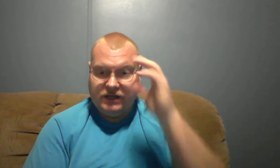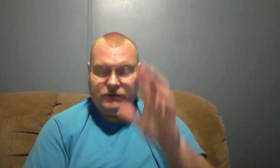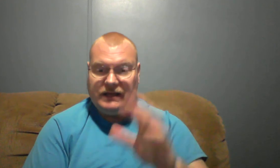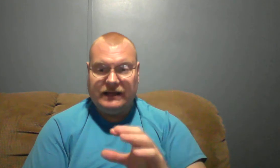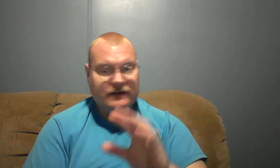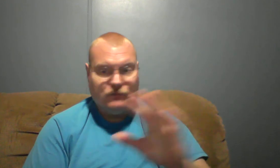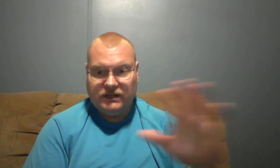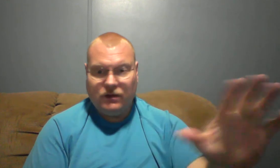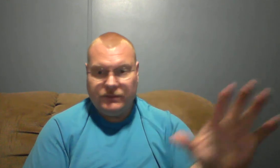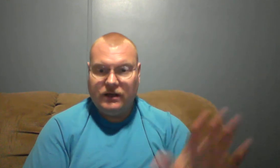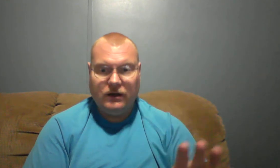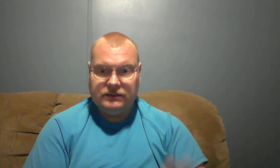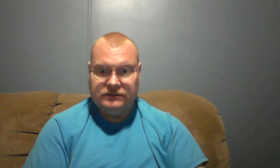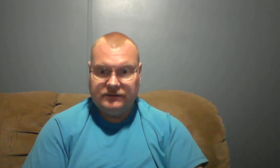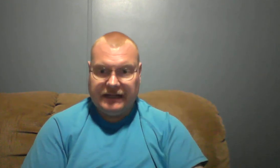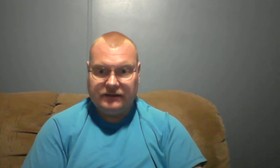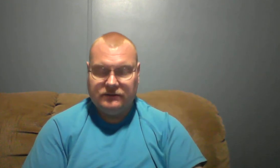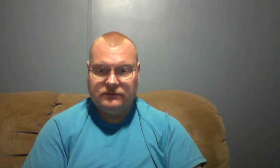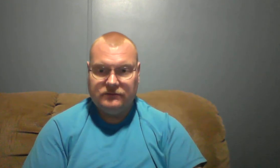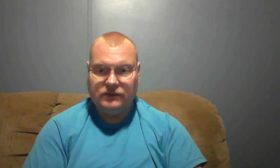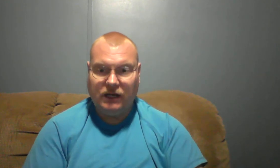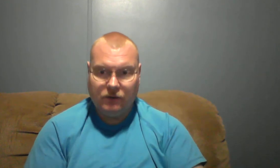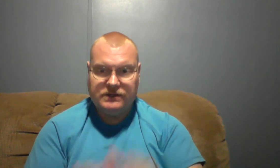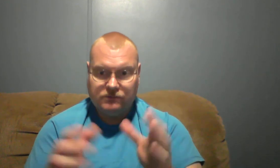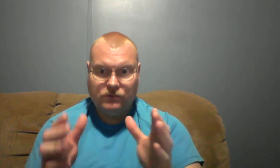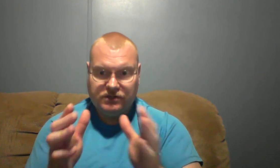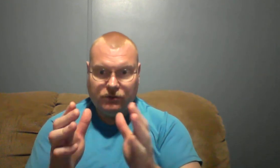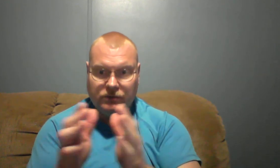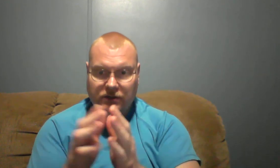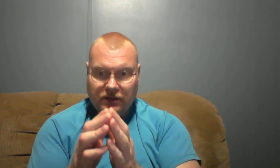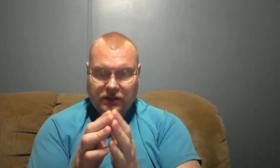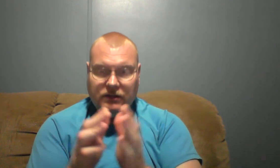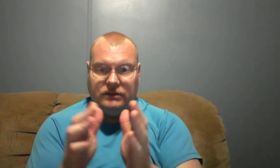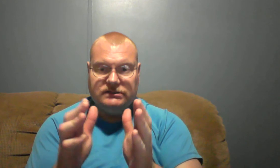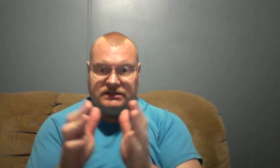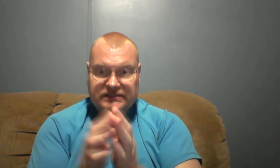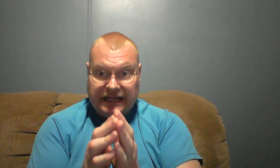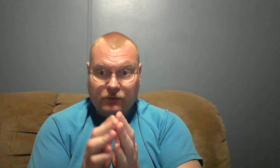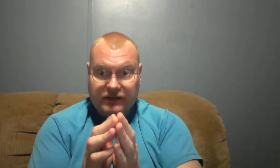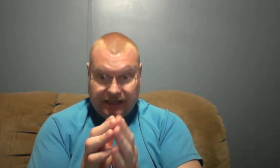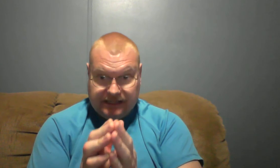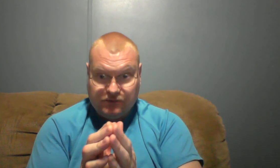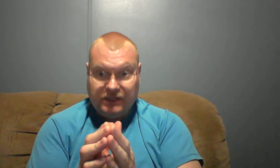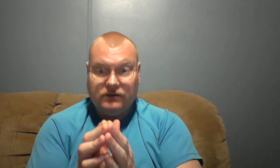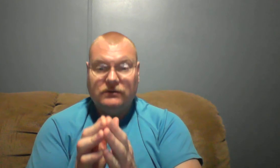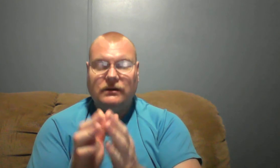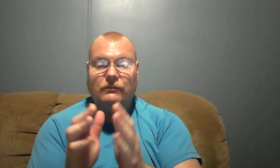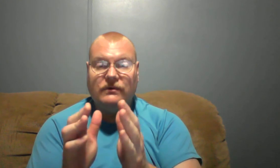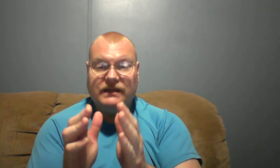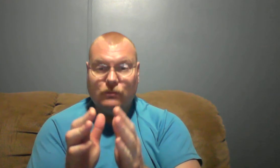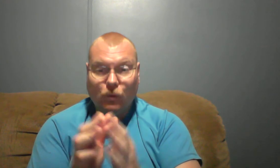do that never want to go beyond that always want to to stay within his will and within what